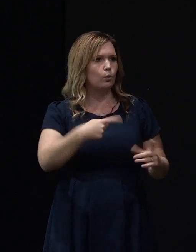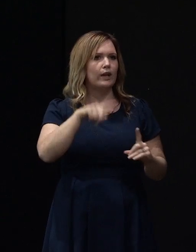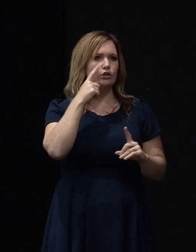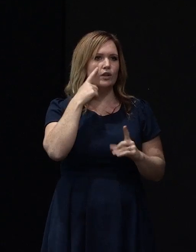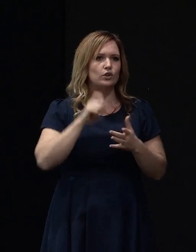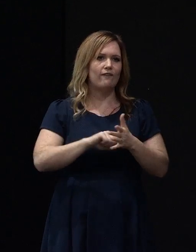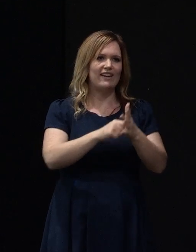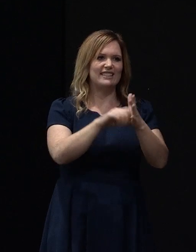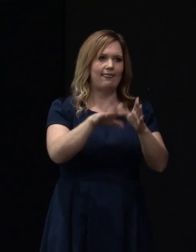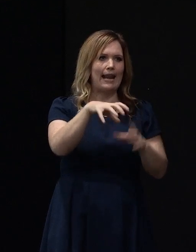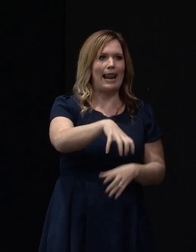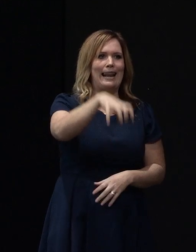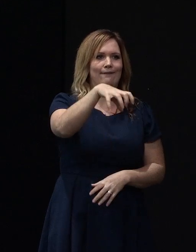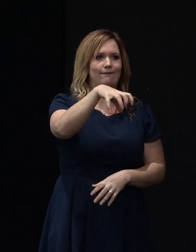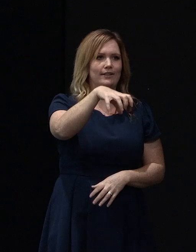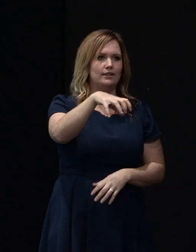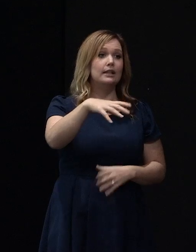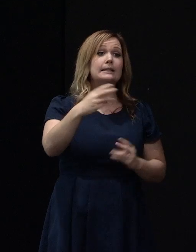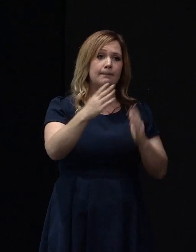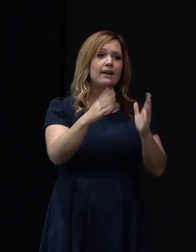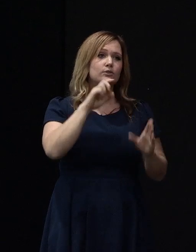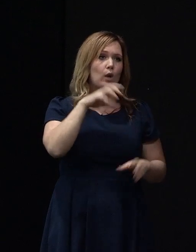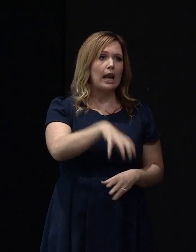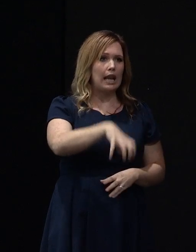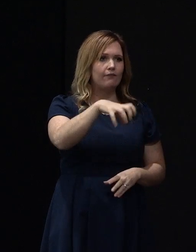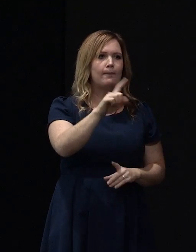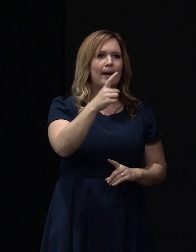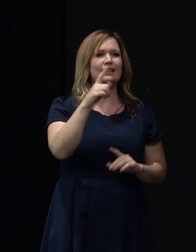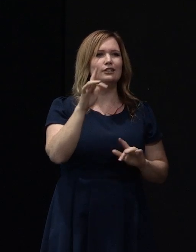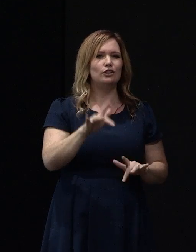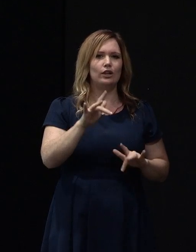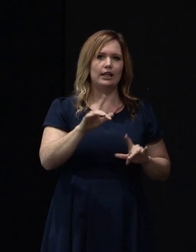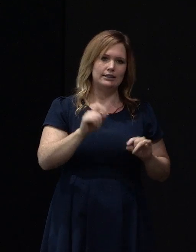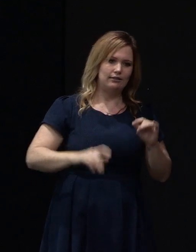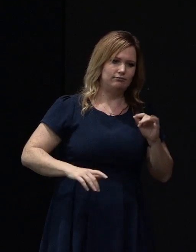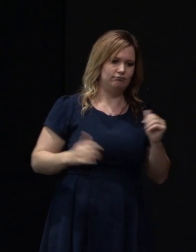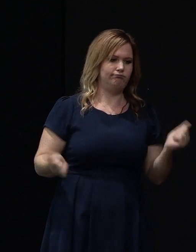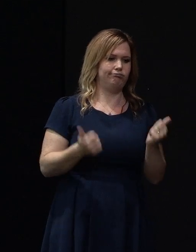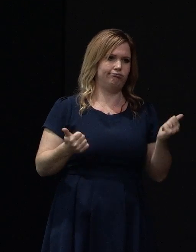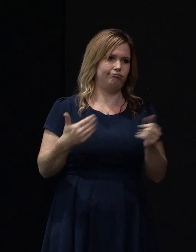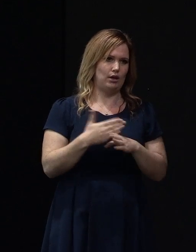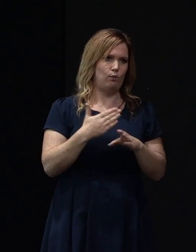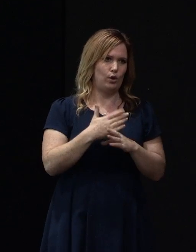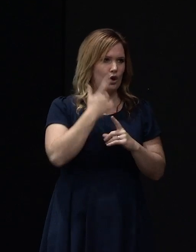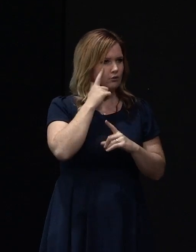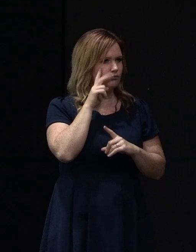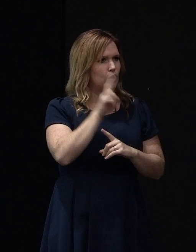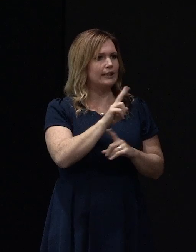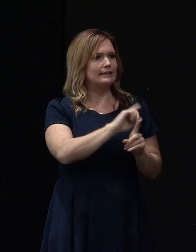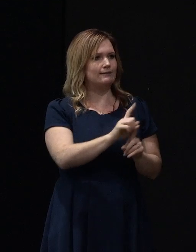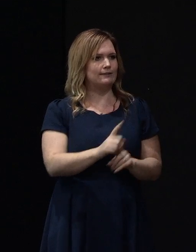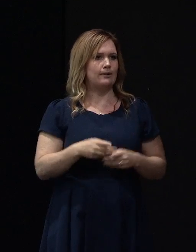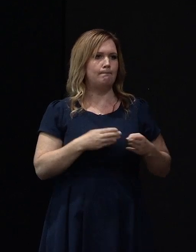than lifting. We are looking at lifting some houses, but we haven't done a whole, a huge amount of work at looking at all those different methodologies.